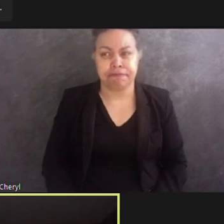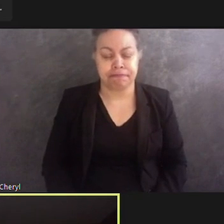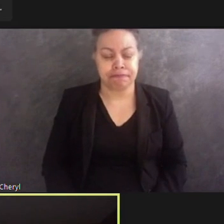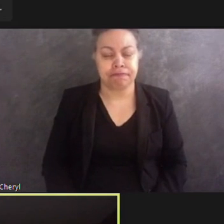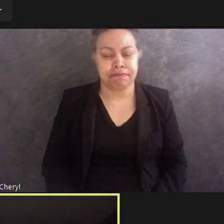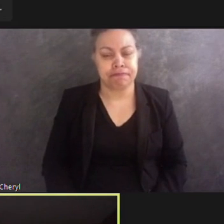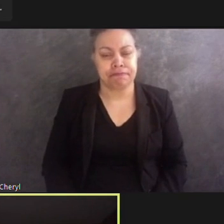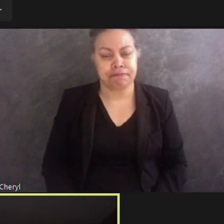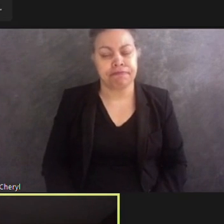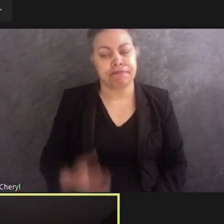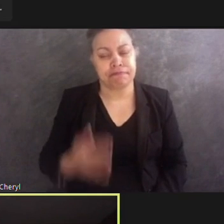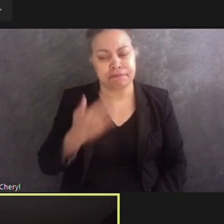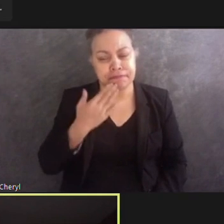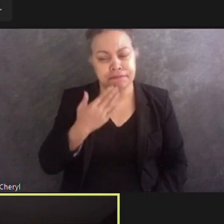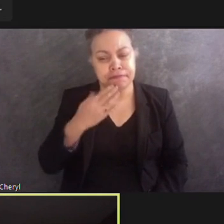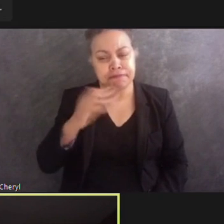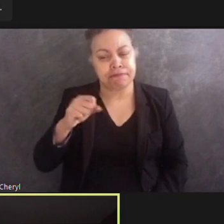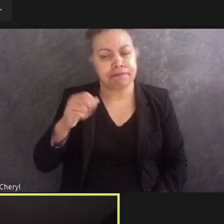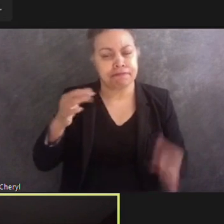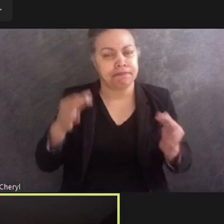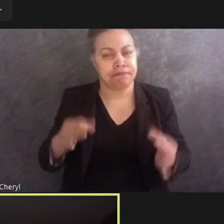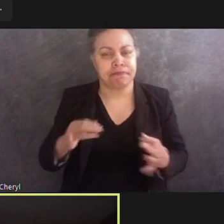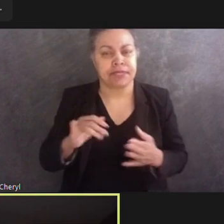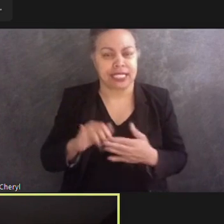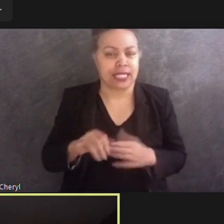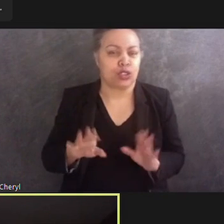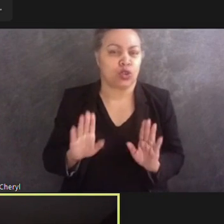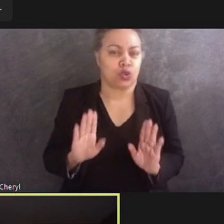great thing to bring up.